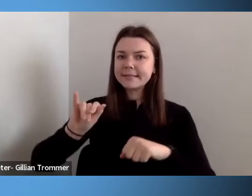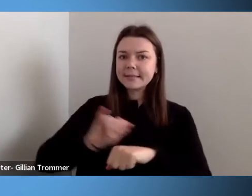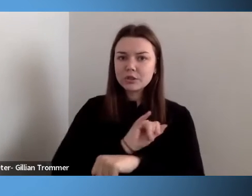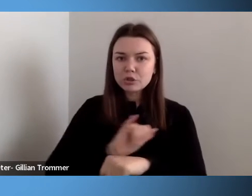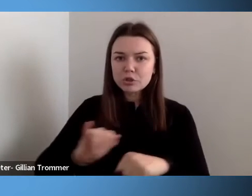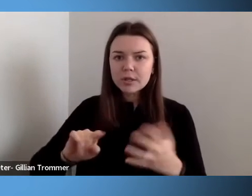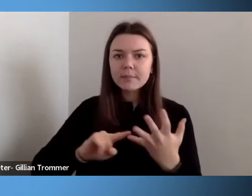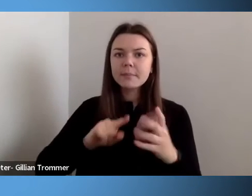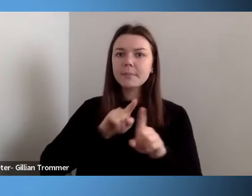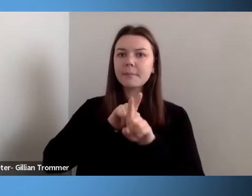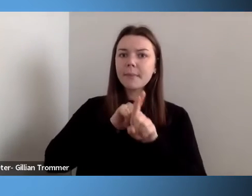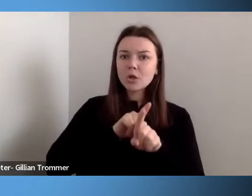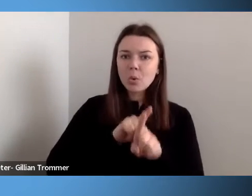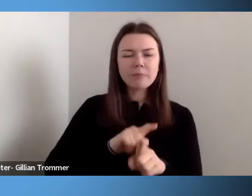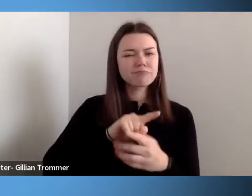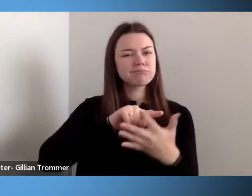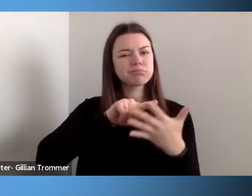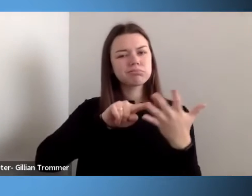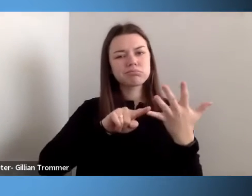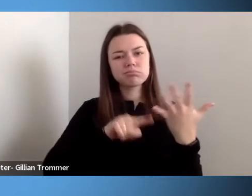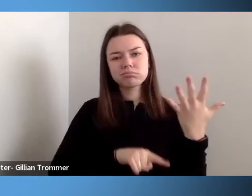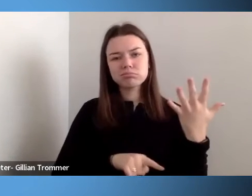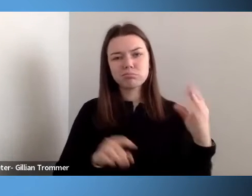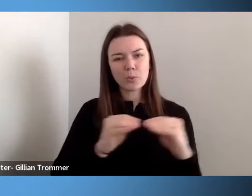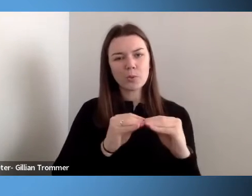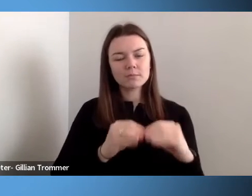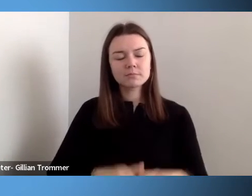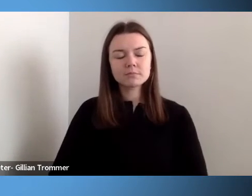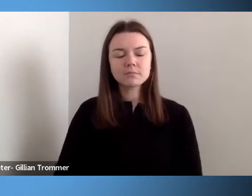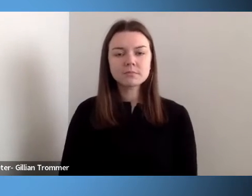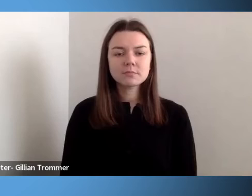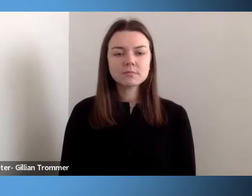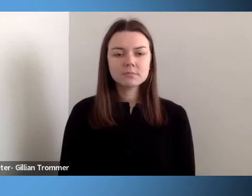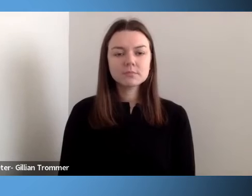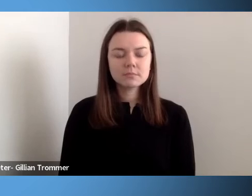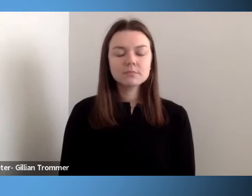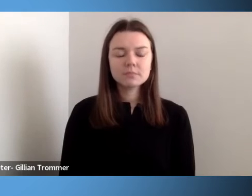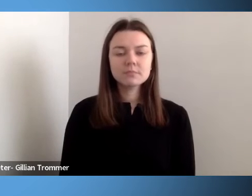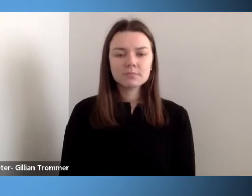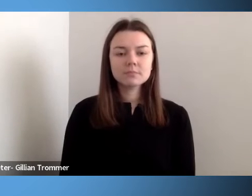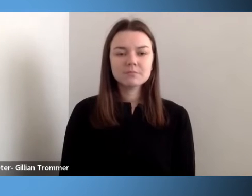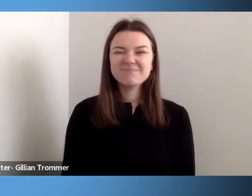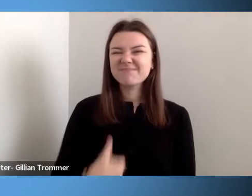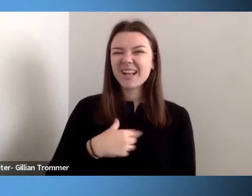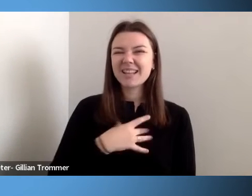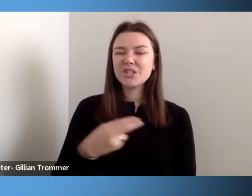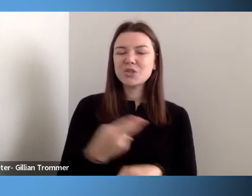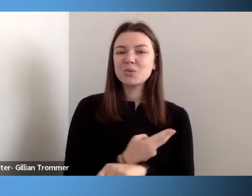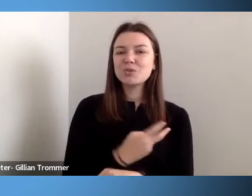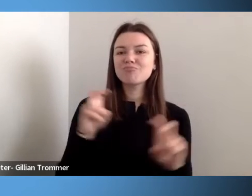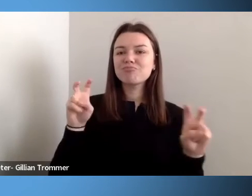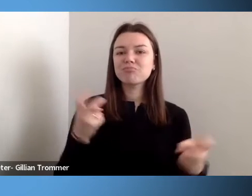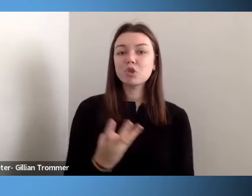and much more. However, I'd like to use the four A's as a teaching tool